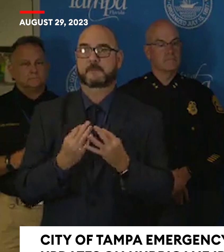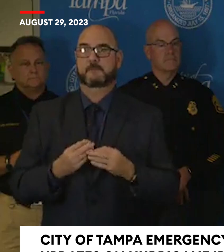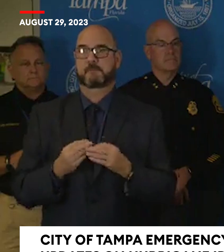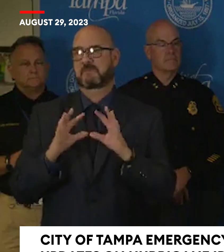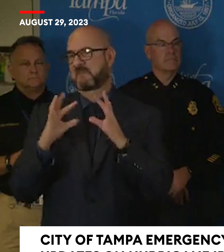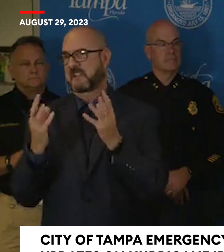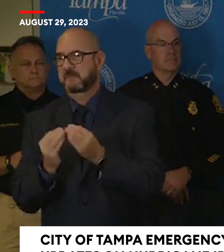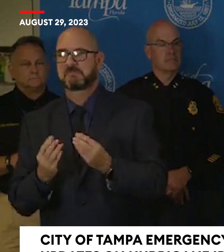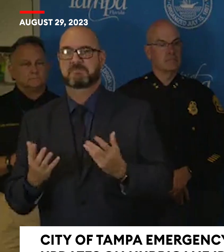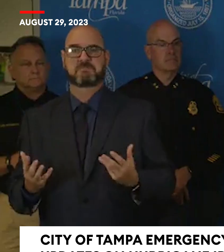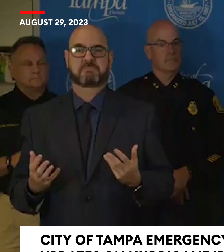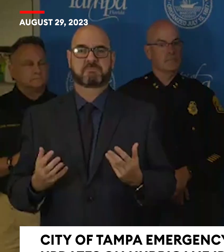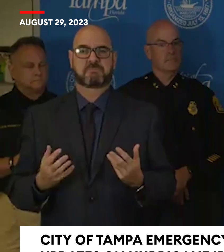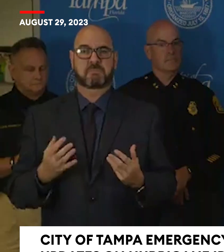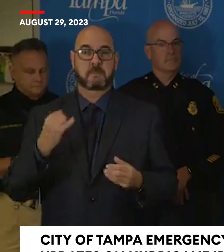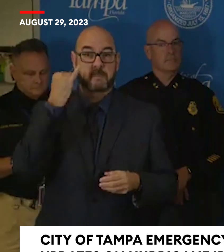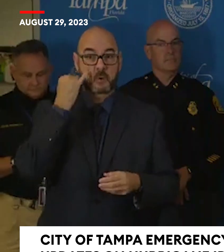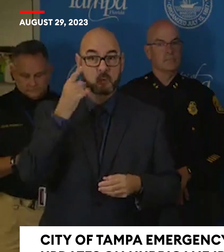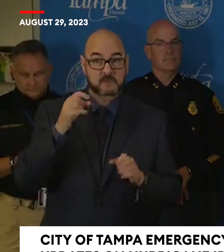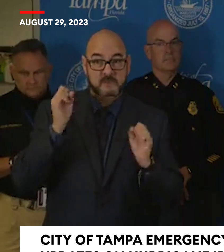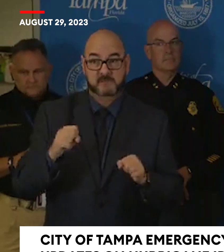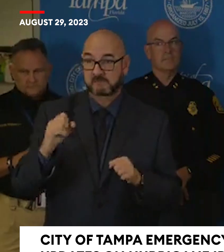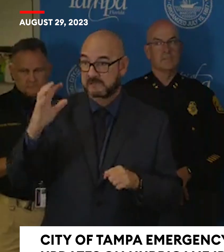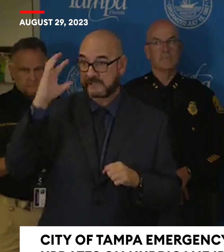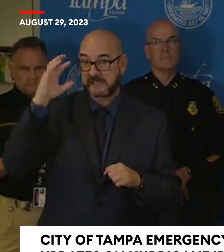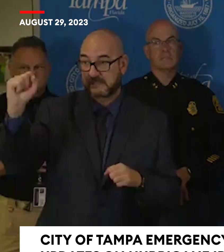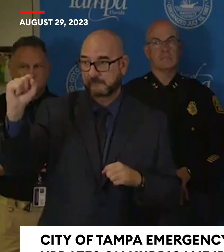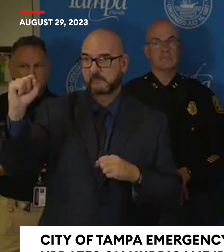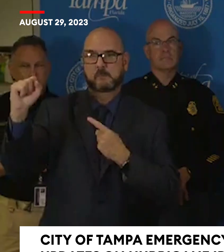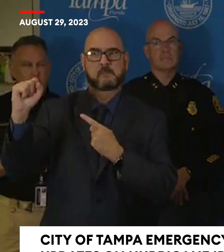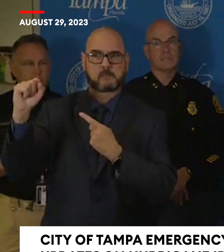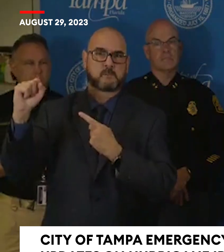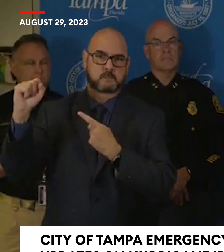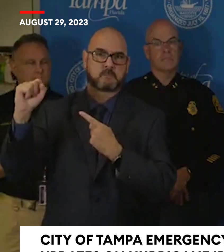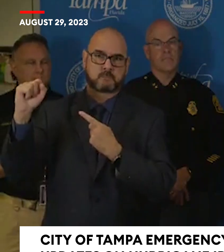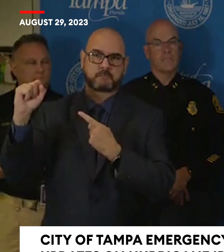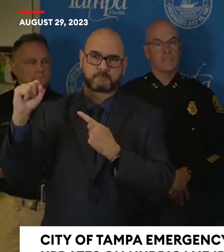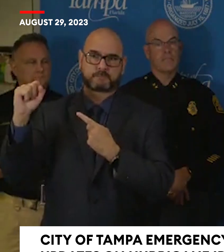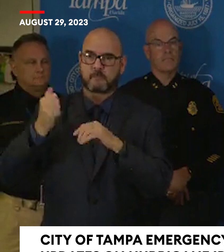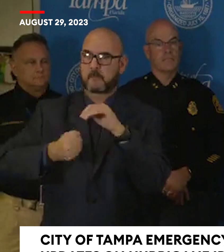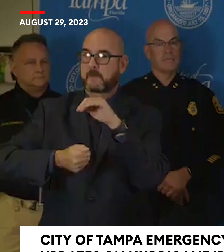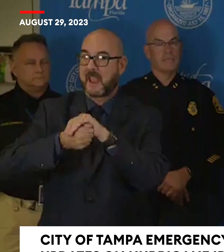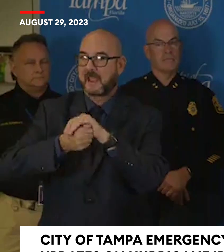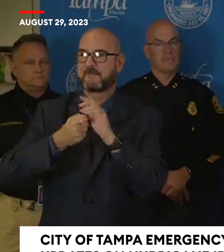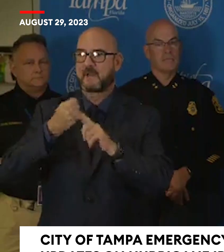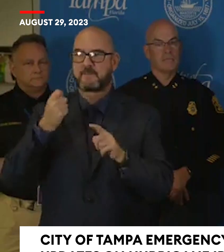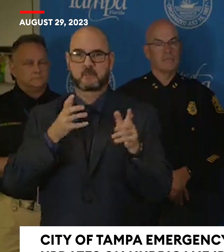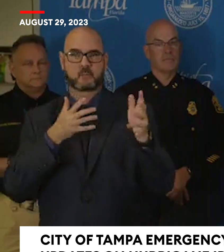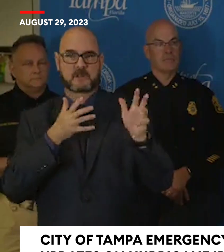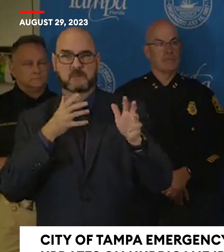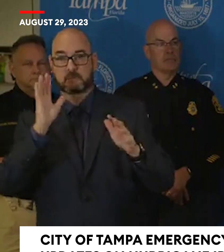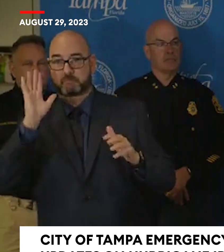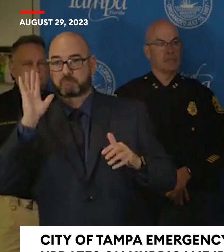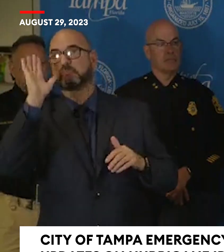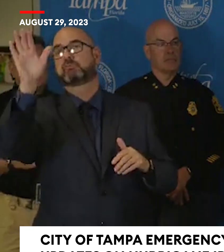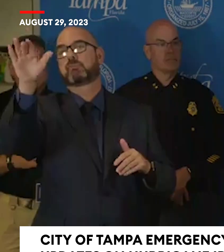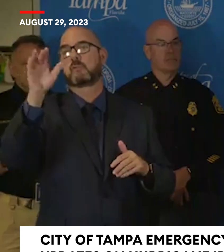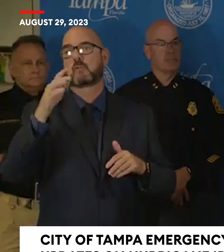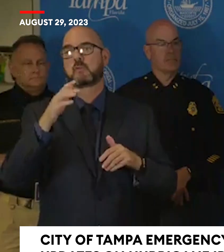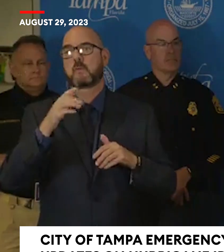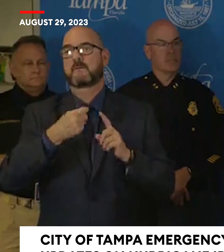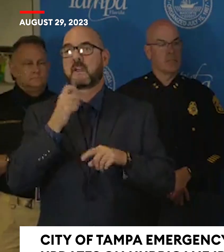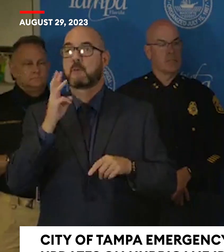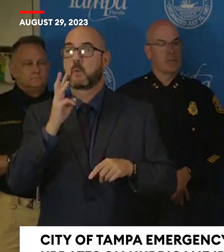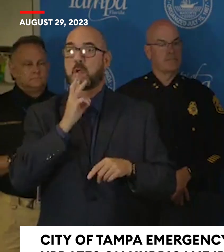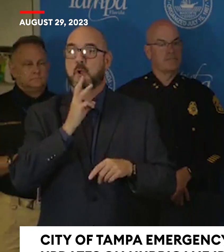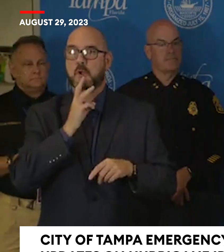to leave once again to hide from the wind, run from the water, do that now. If you are in